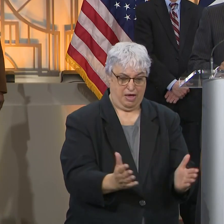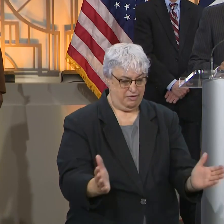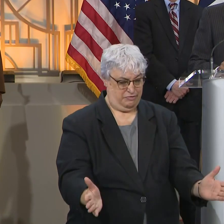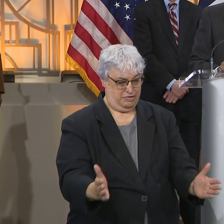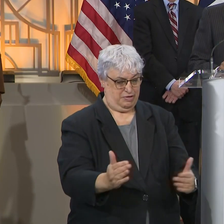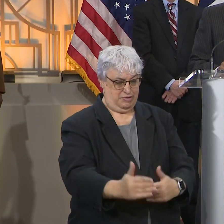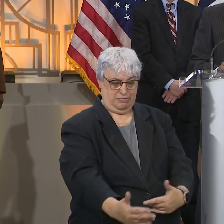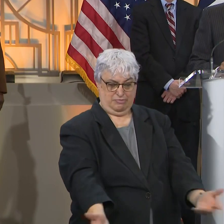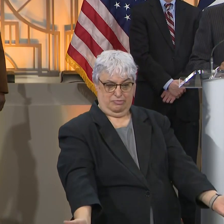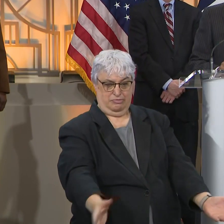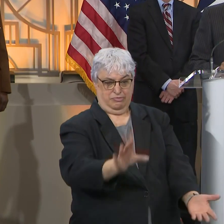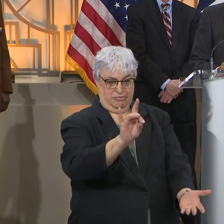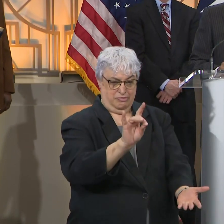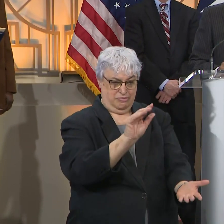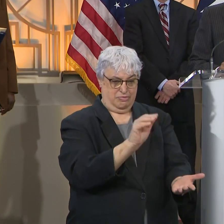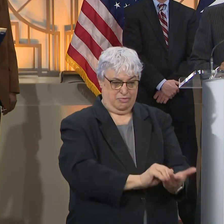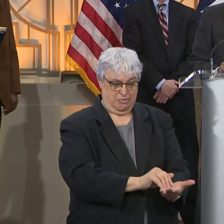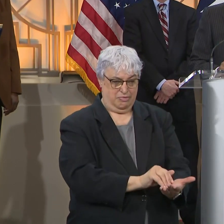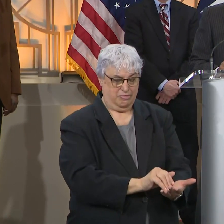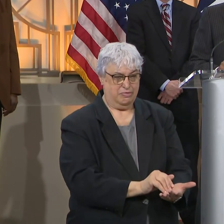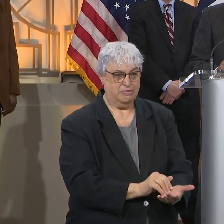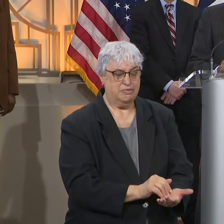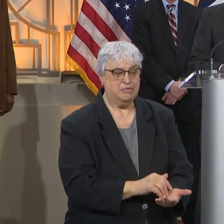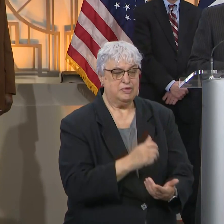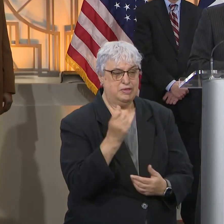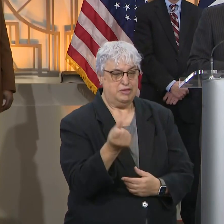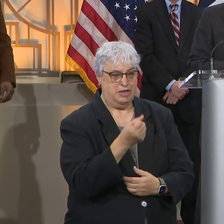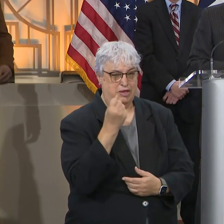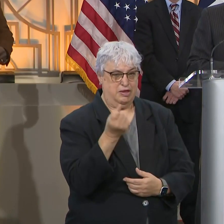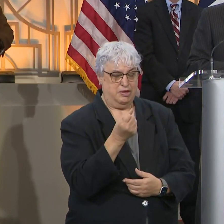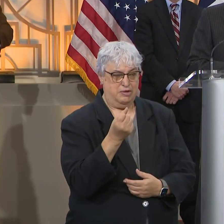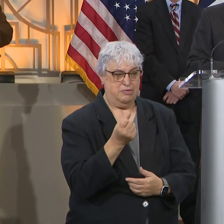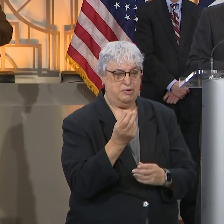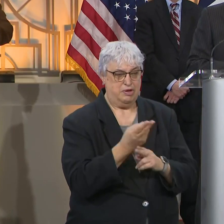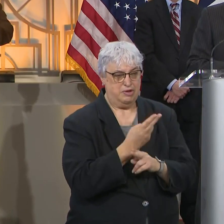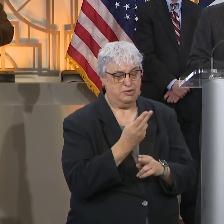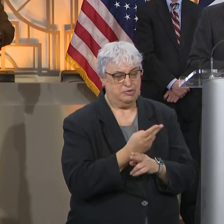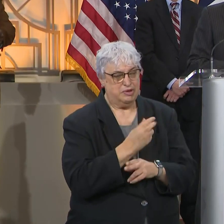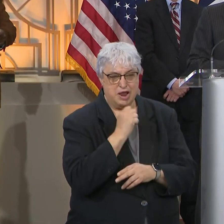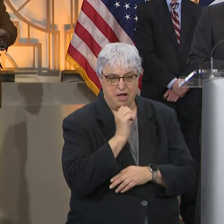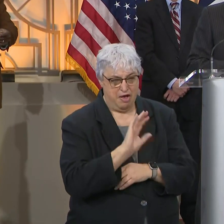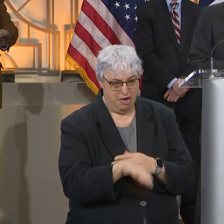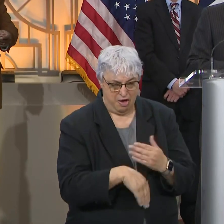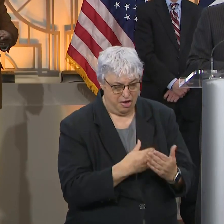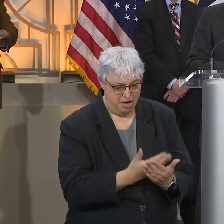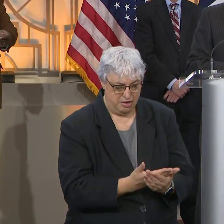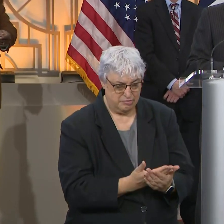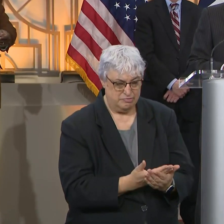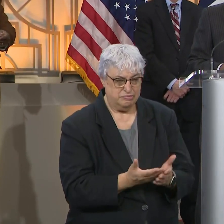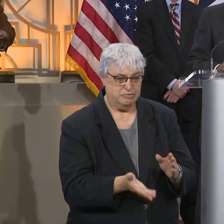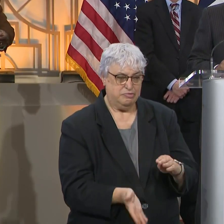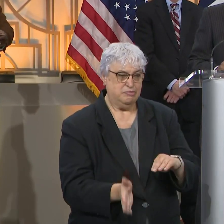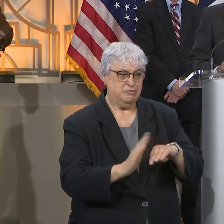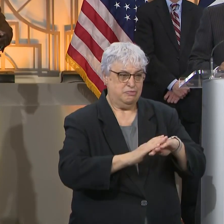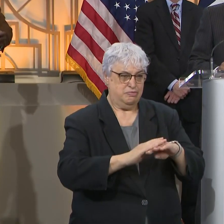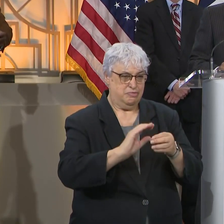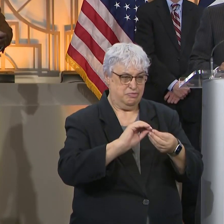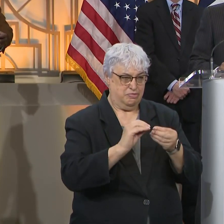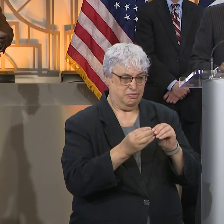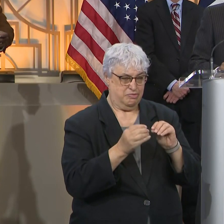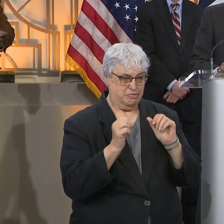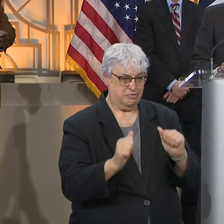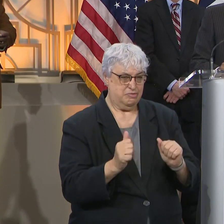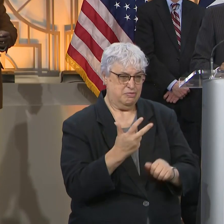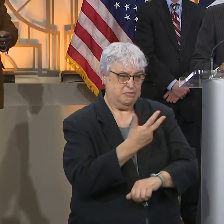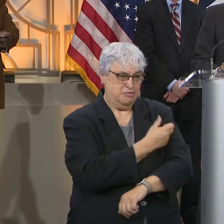We,000 doses and and on Saturday we used some of that allotment to increase the number of people who could get